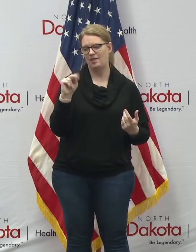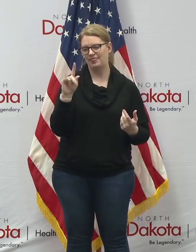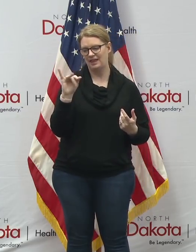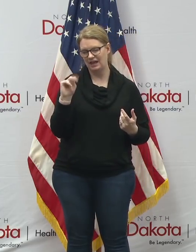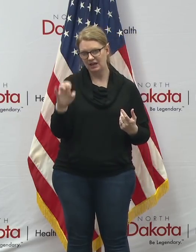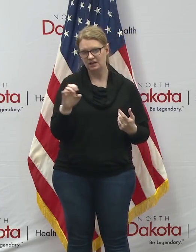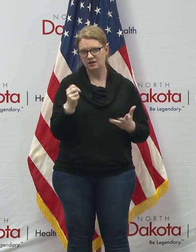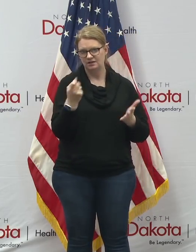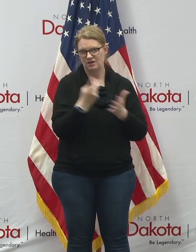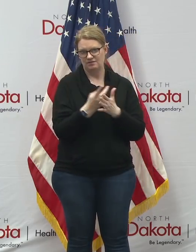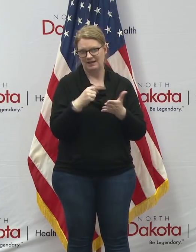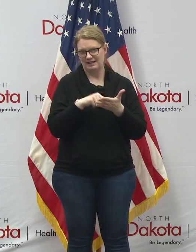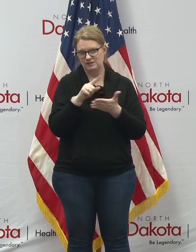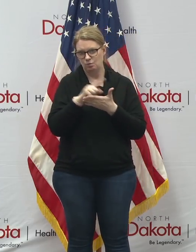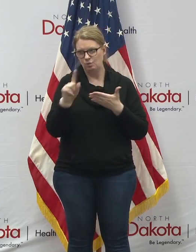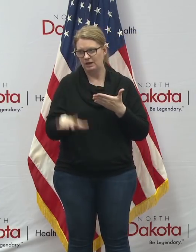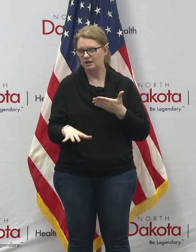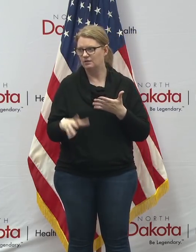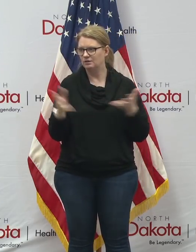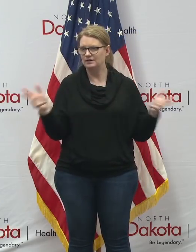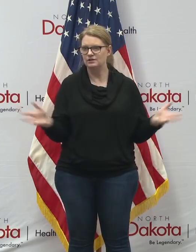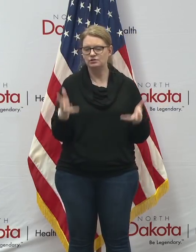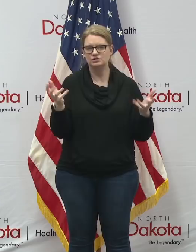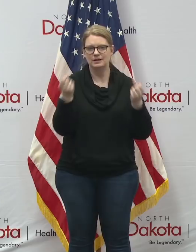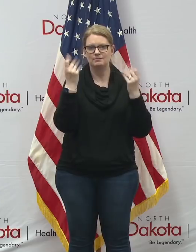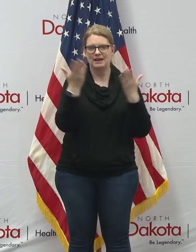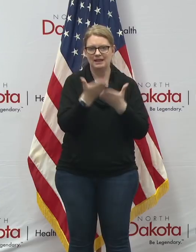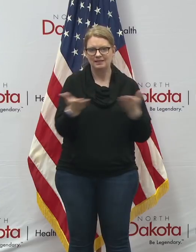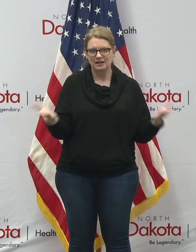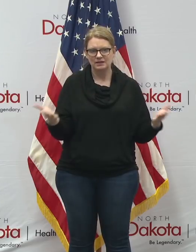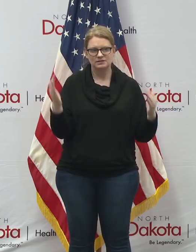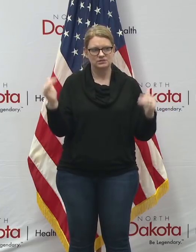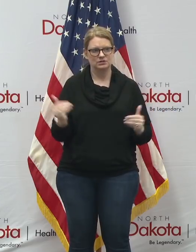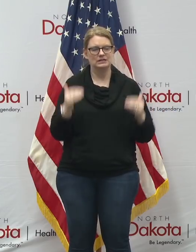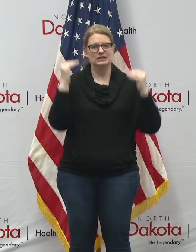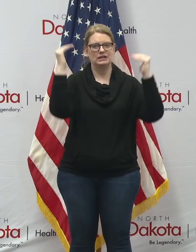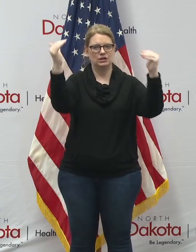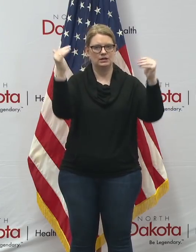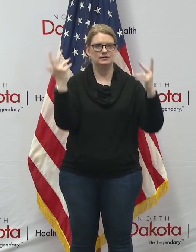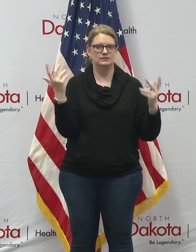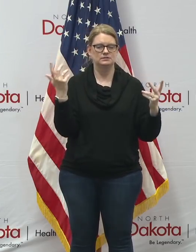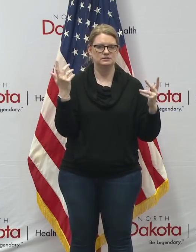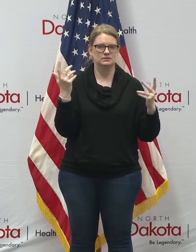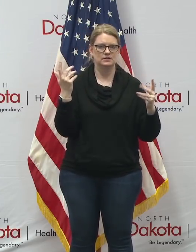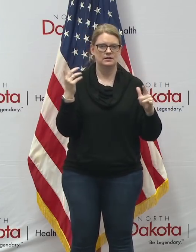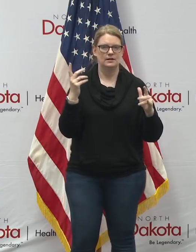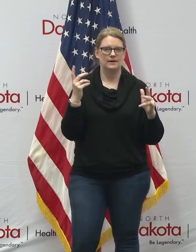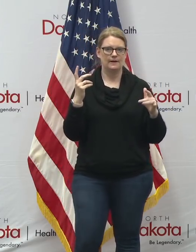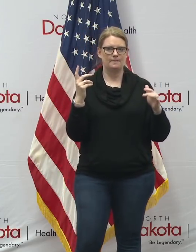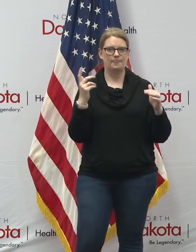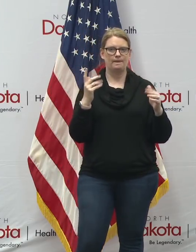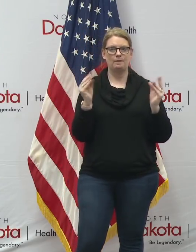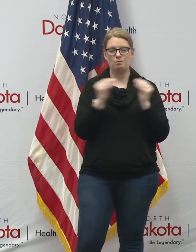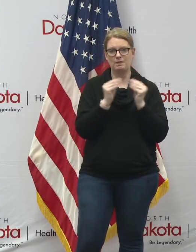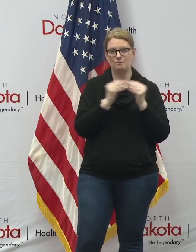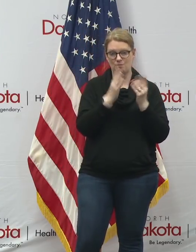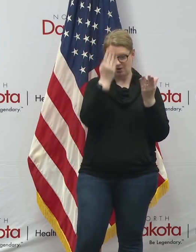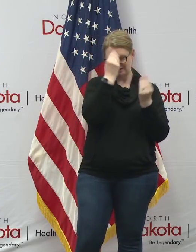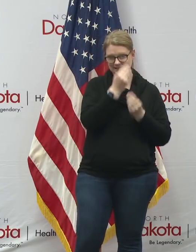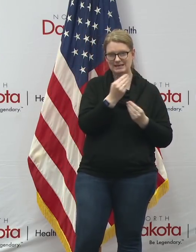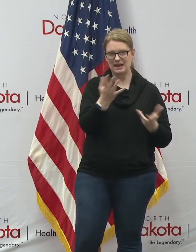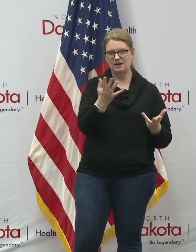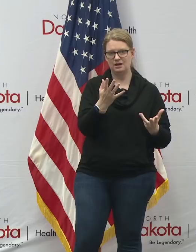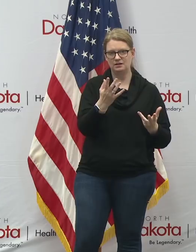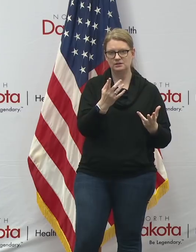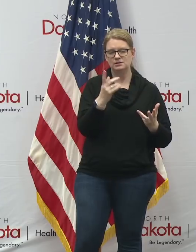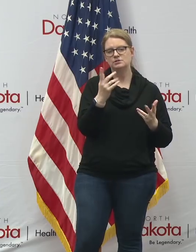could be online by this weekend but we're doing a lot of things to increase our our throughput and with more data we should be able